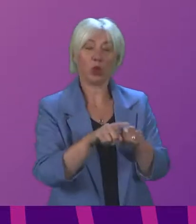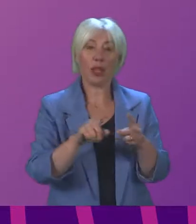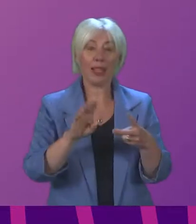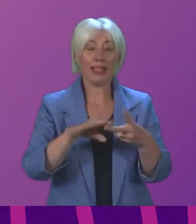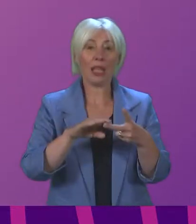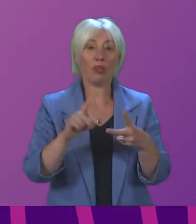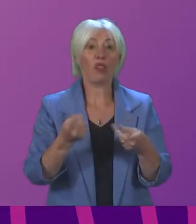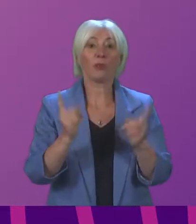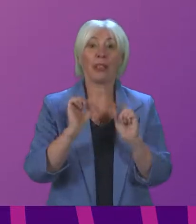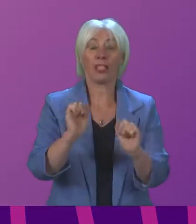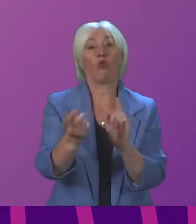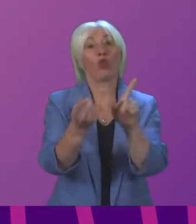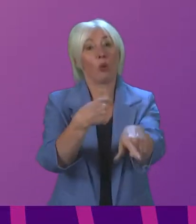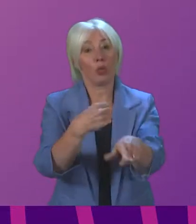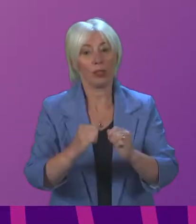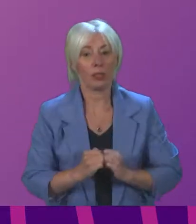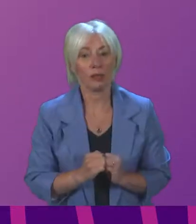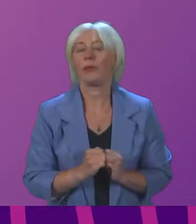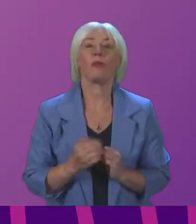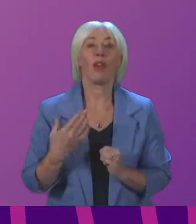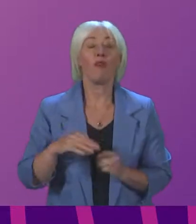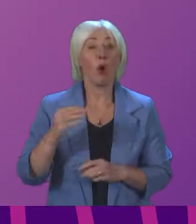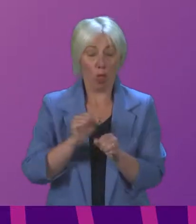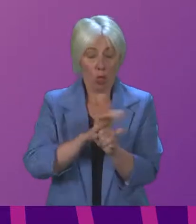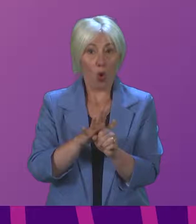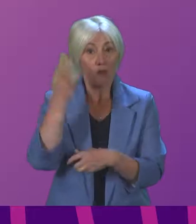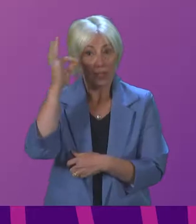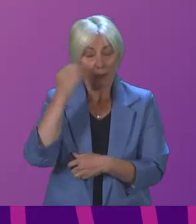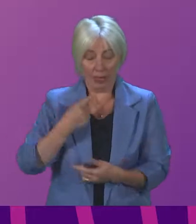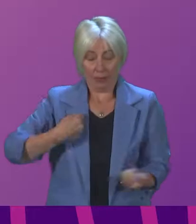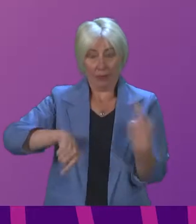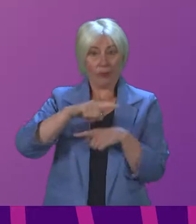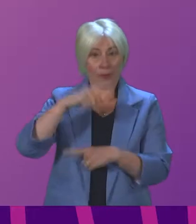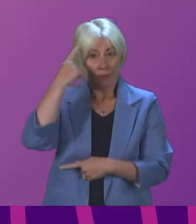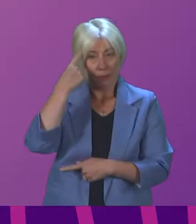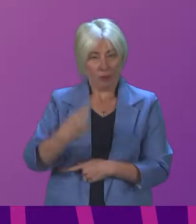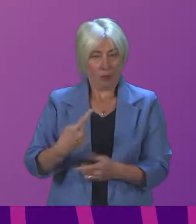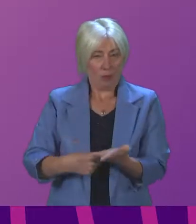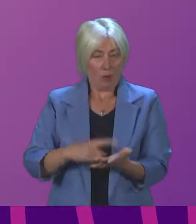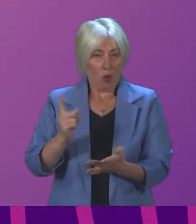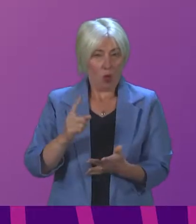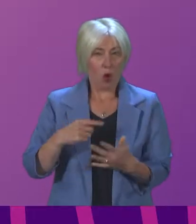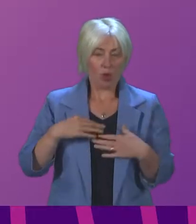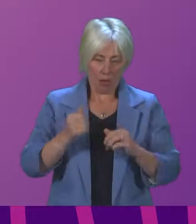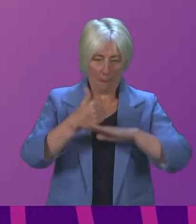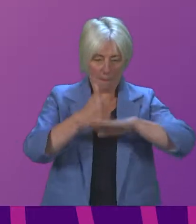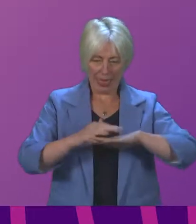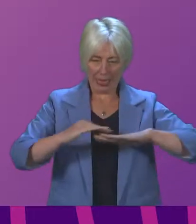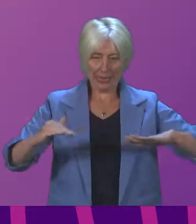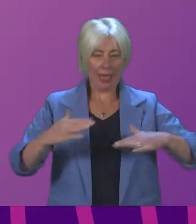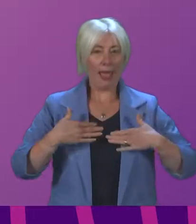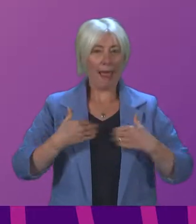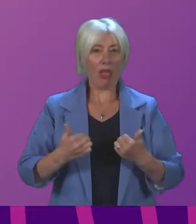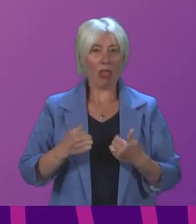response. In terms of the COVID Committee, we decided to undertake work on what role baseline health protection